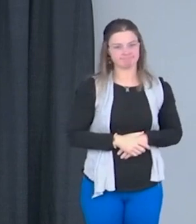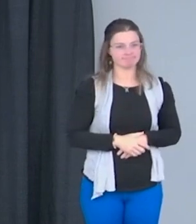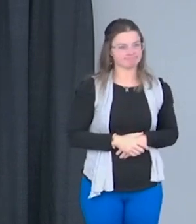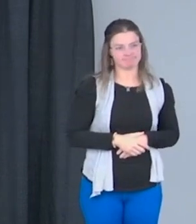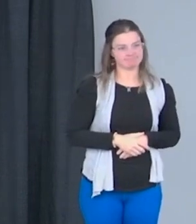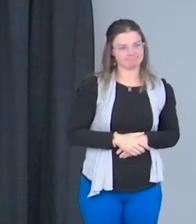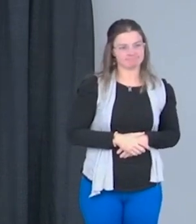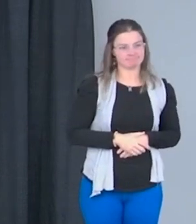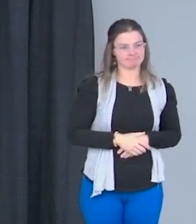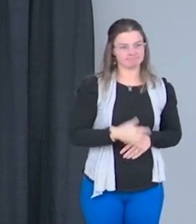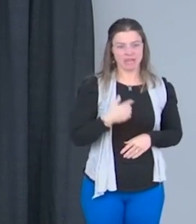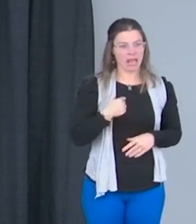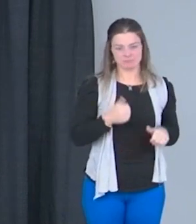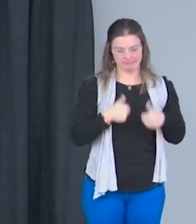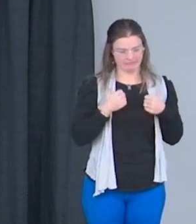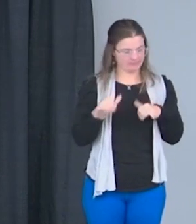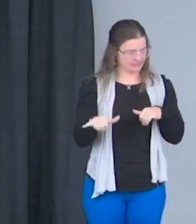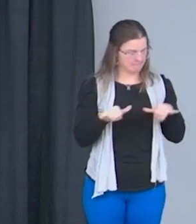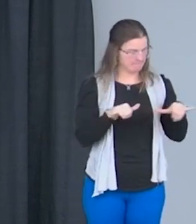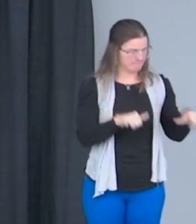I would just live it the same way.